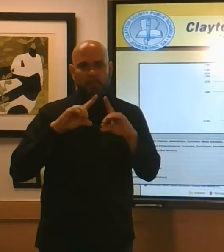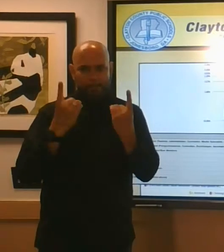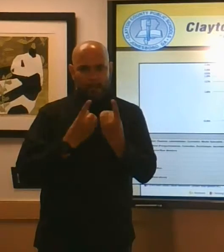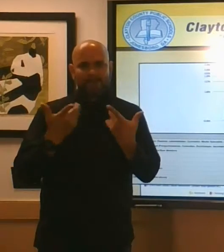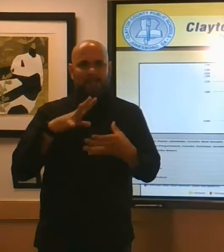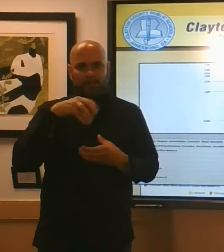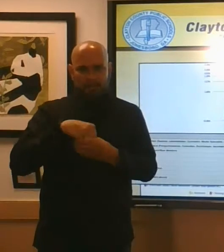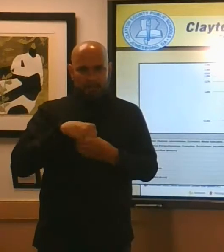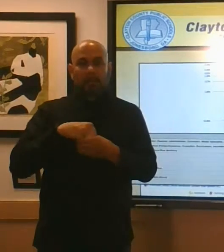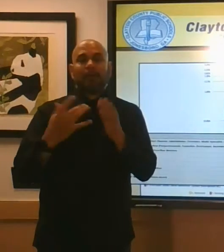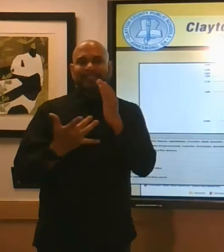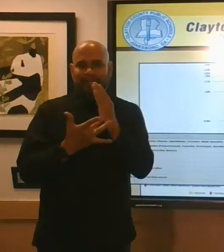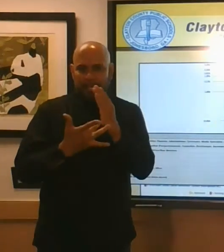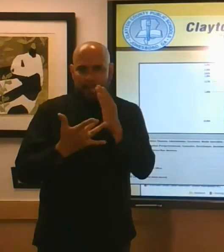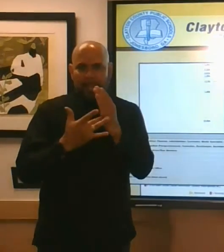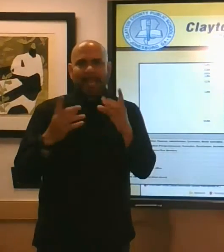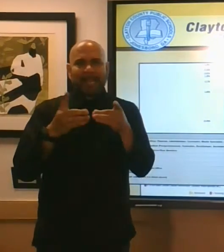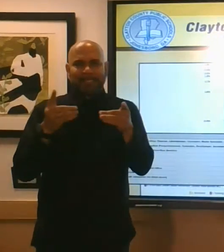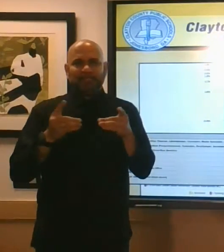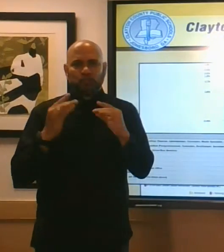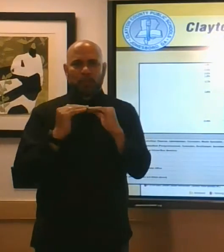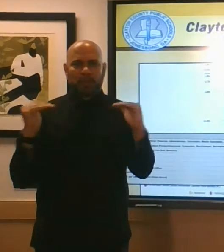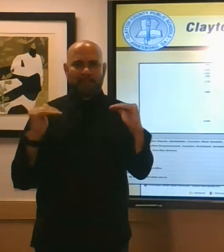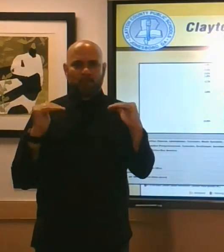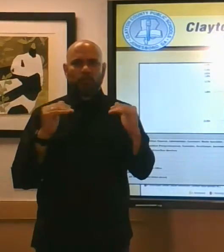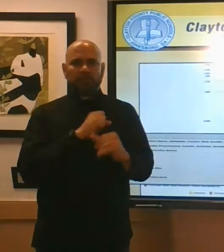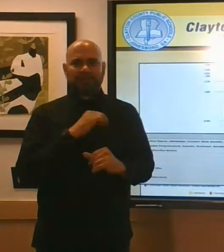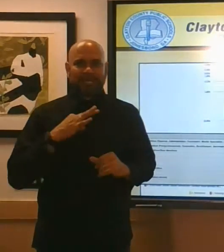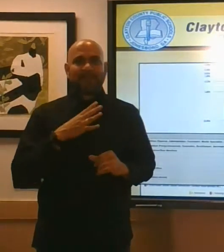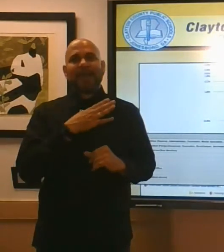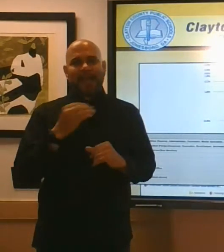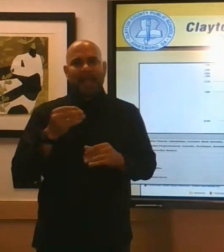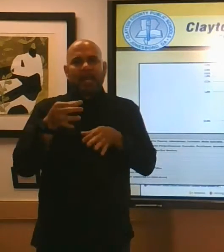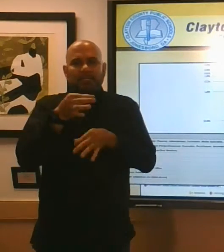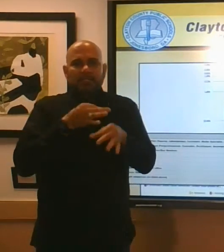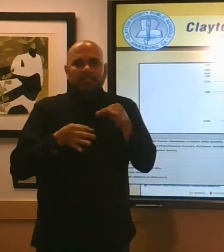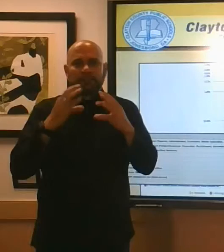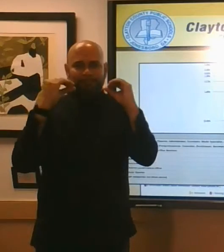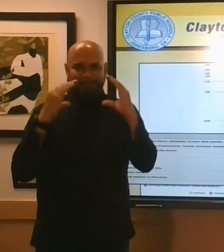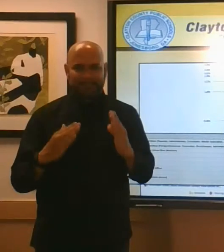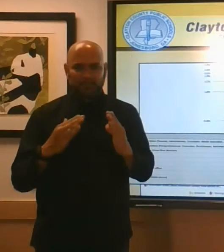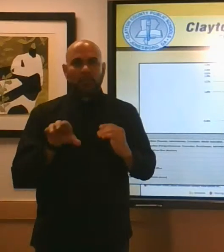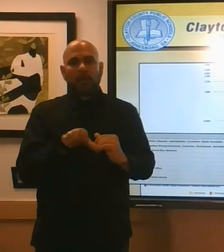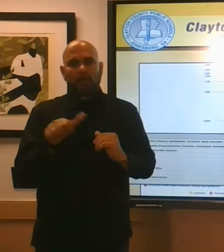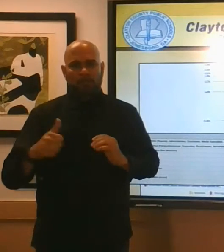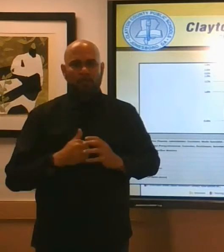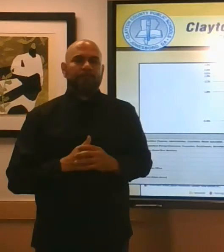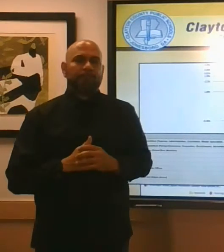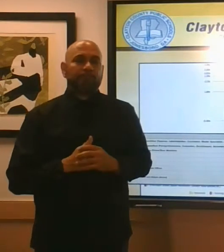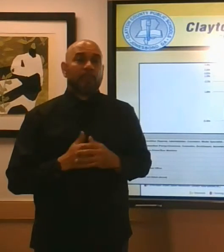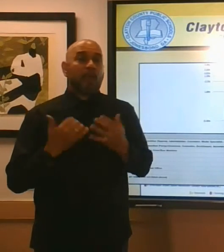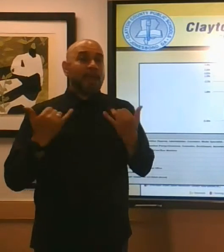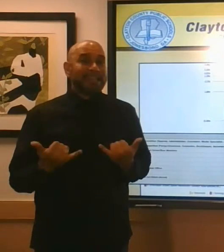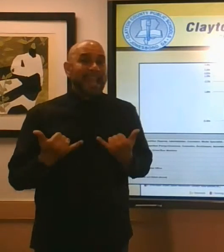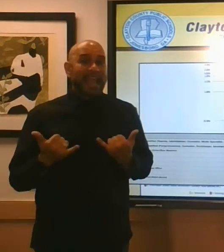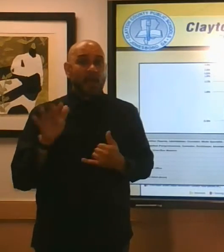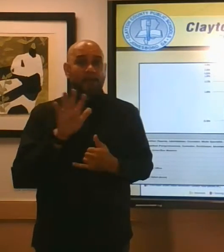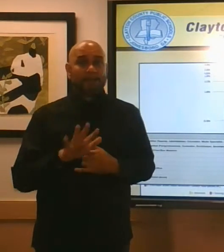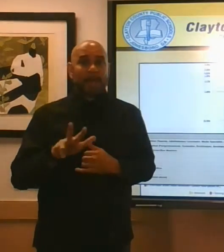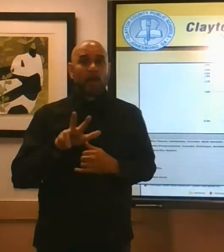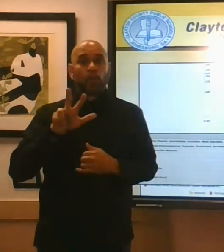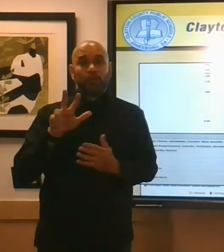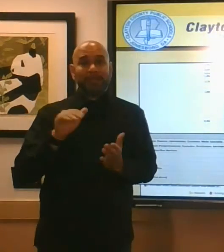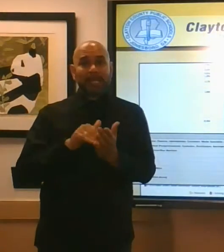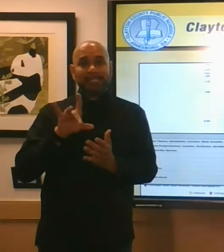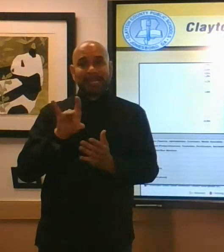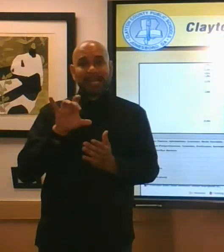technology and district level staff and even substitute teachers and others right now about 3 800 people have